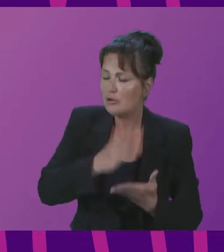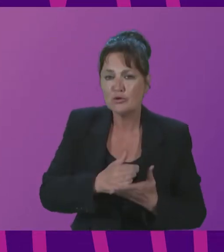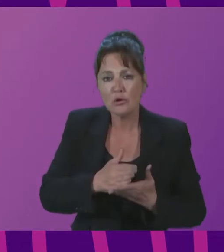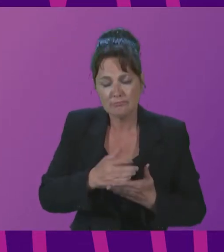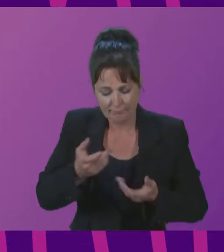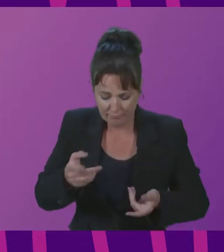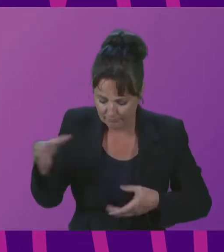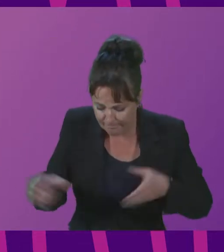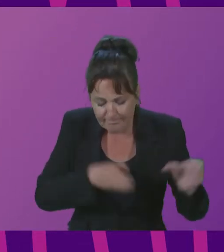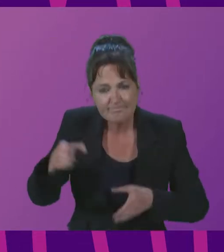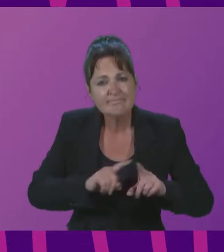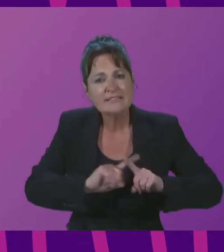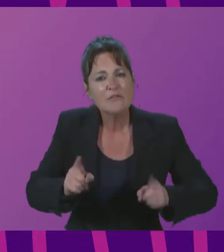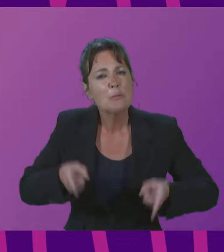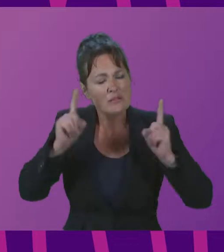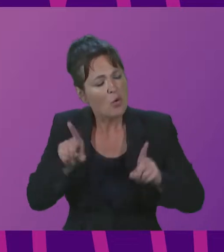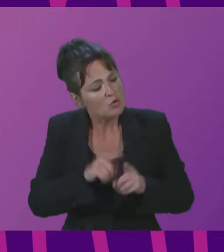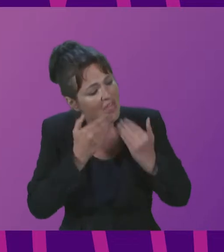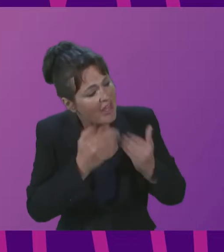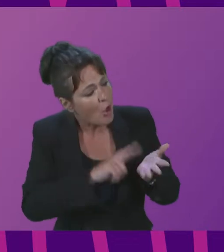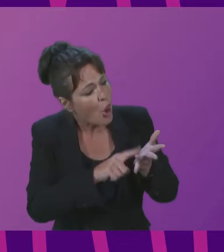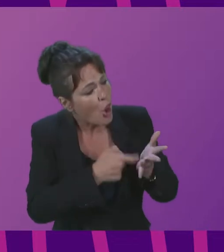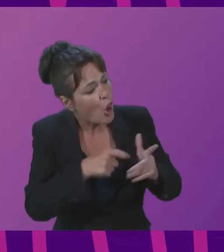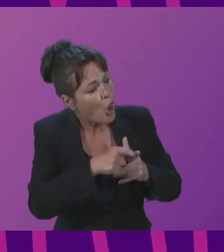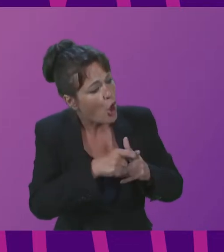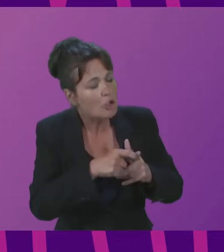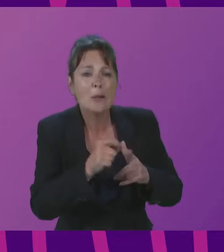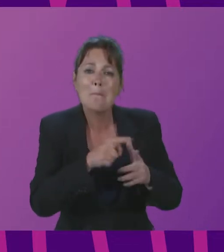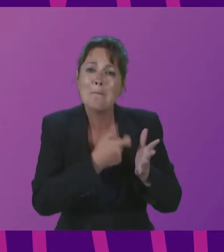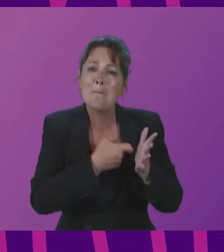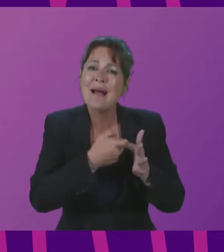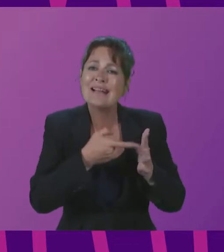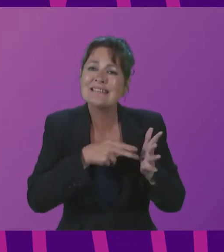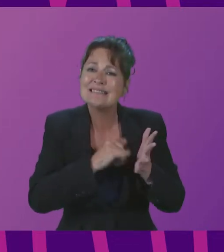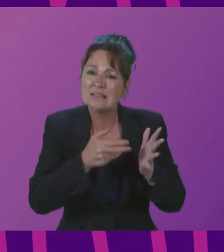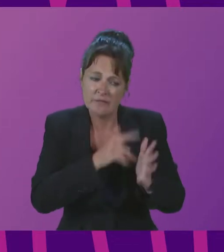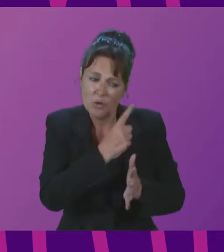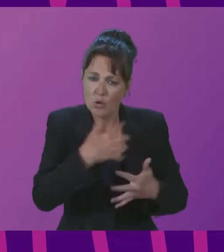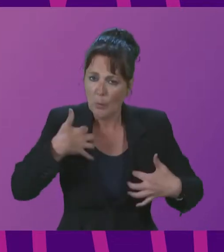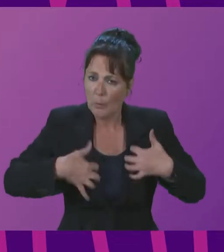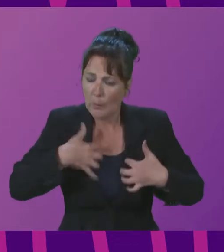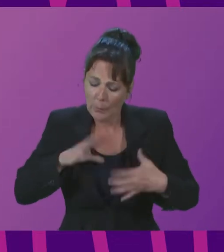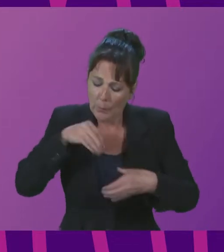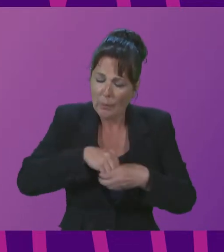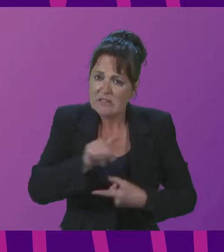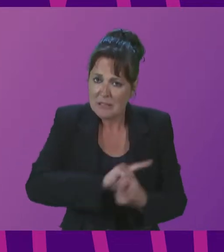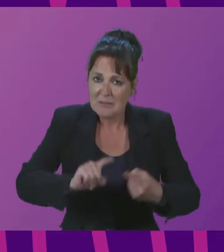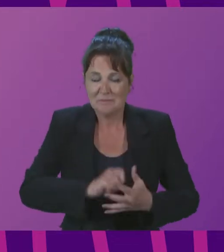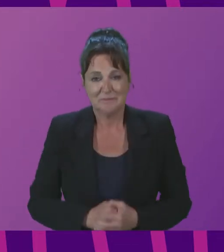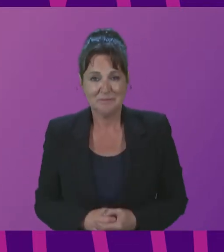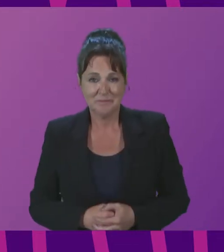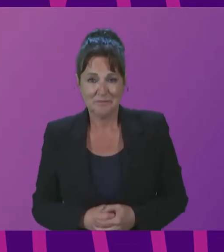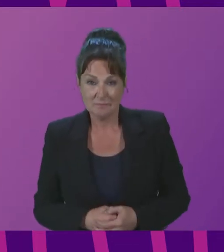ministers and to thank you Lord Parkinson for your incredible enthusiasm for the summit 29